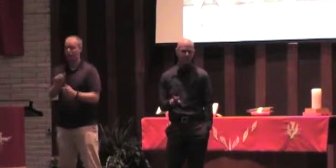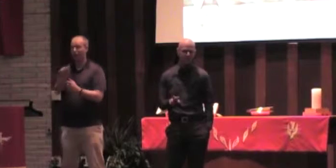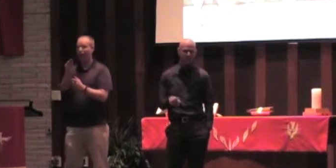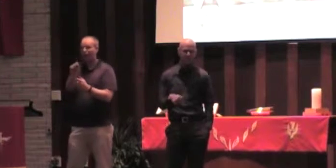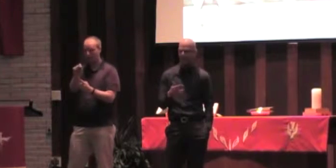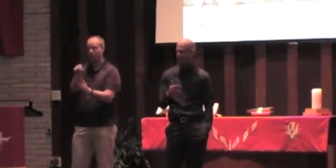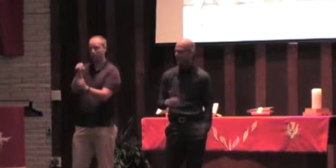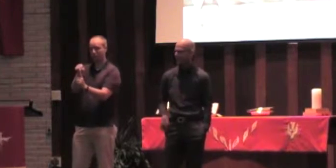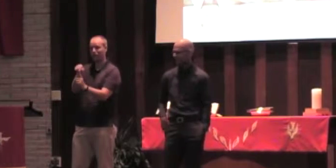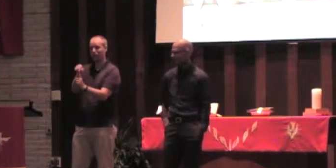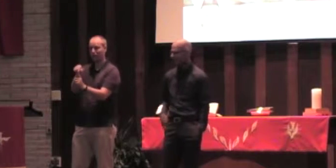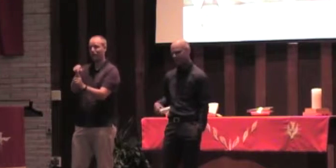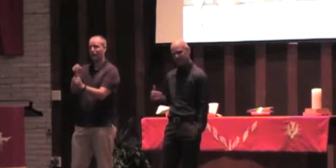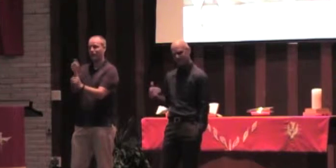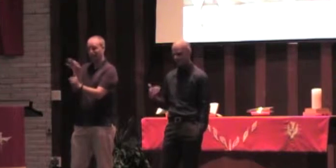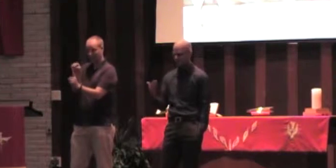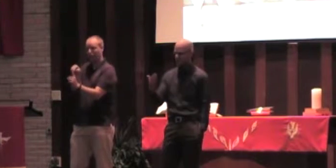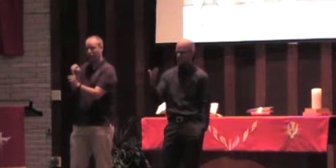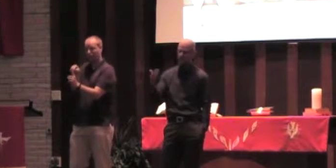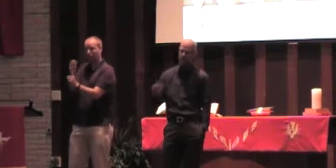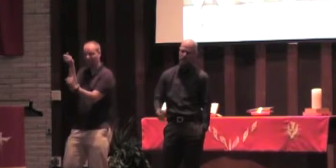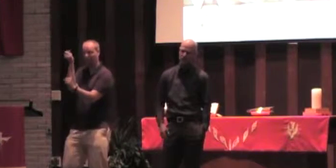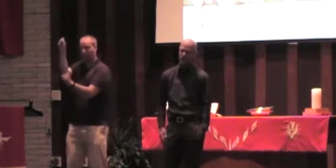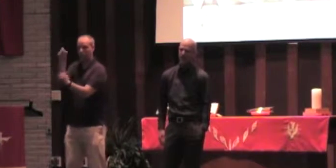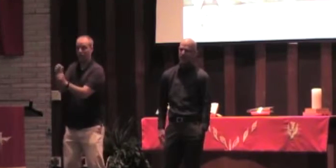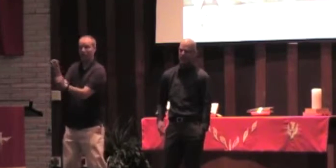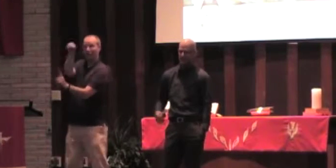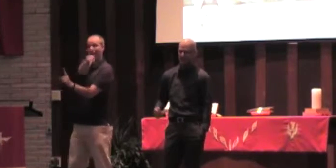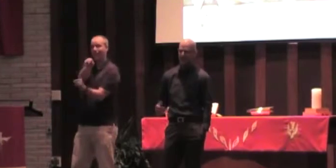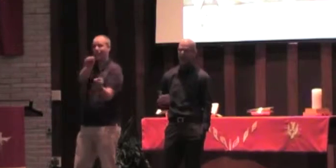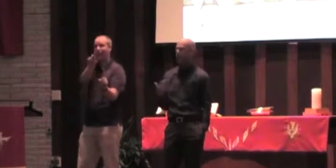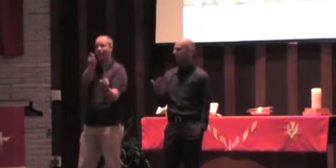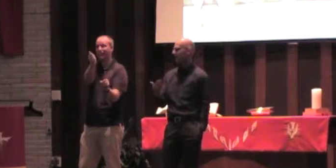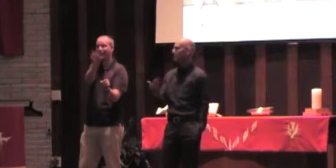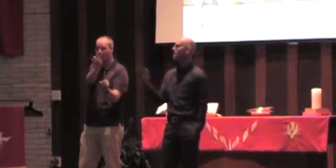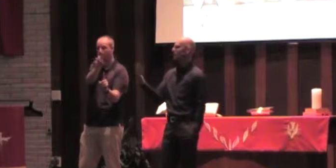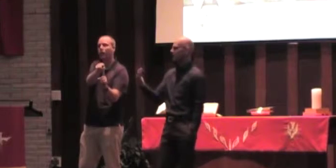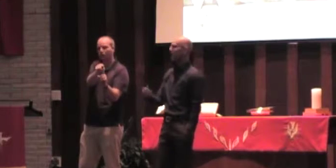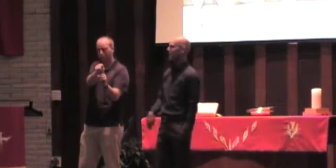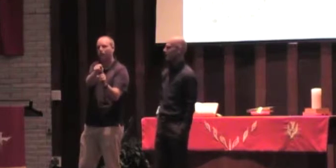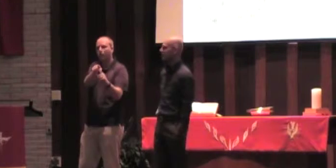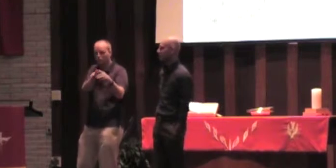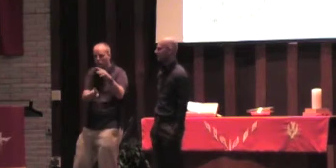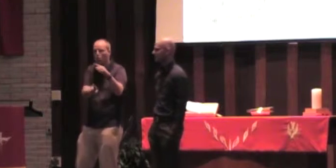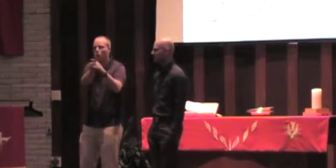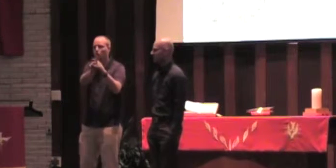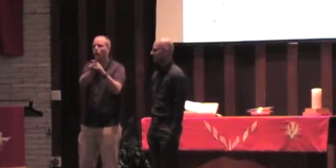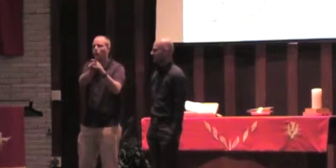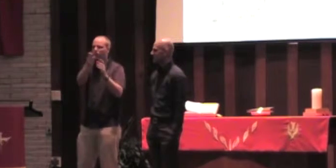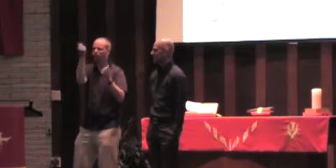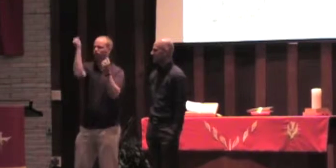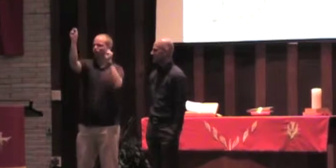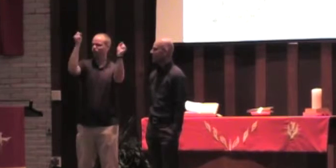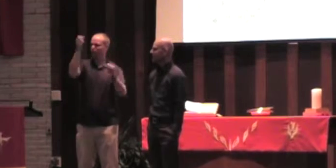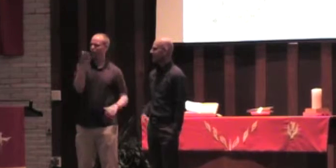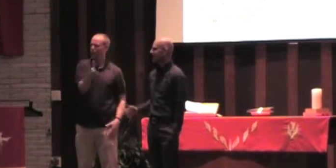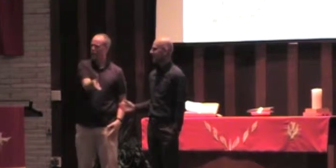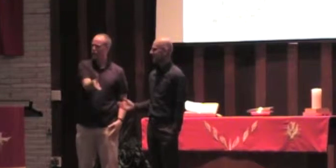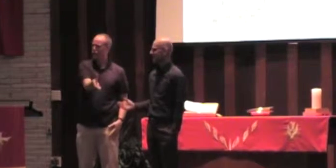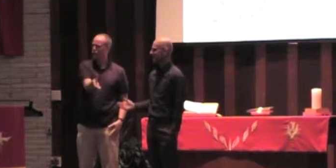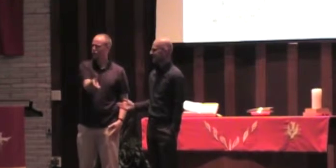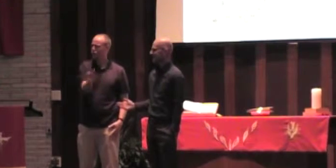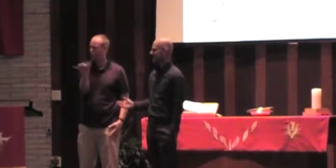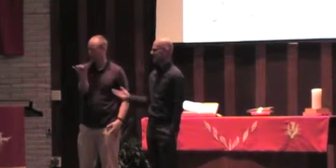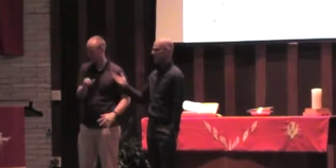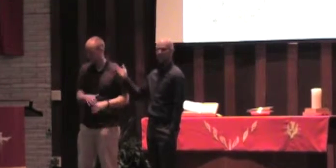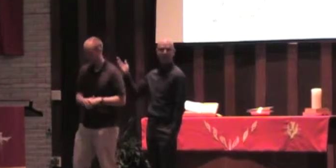two chapters in the four, in Acts chapter 17, he rolls into a town called Thessalonite, and what happens? A riot occurs. What would it